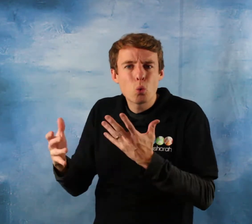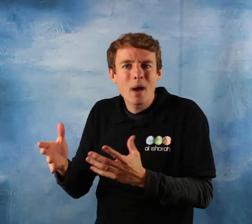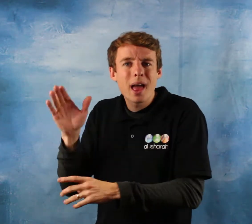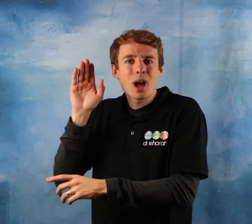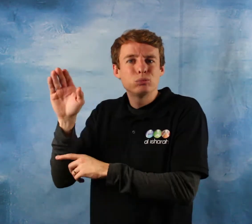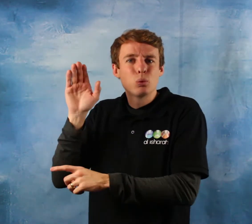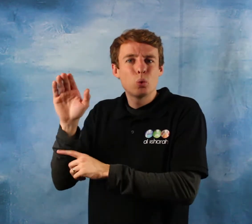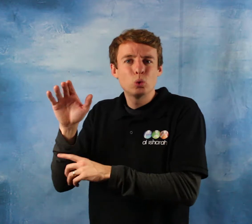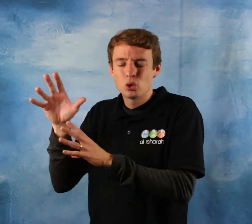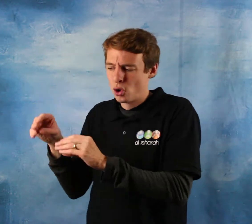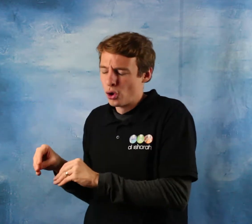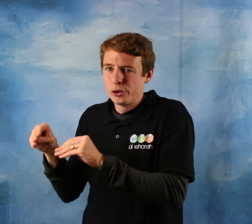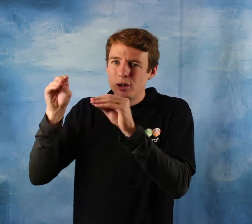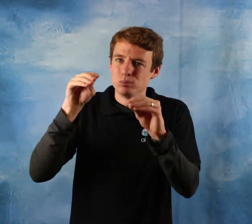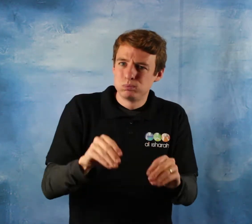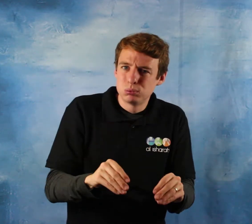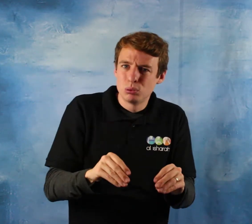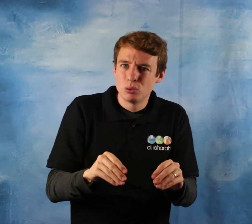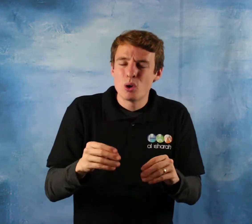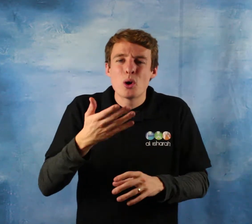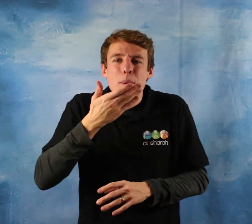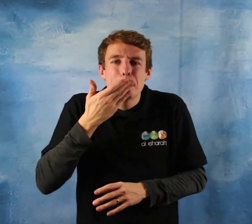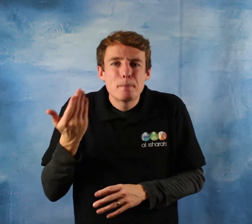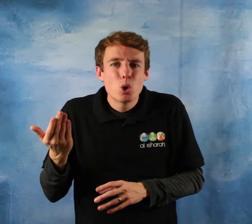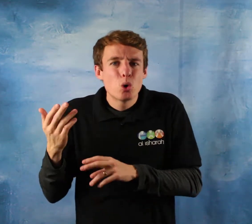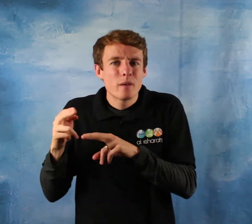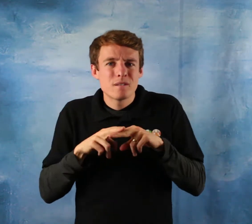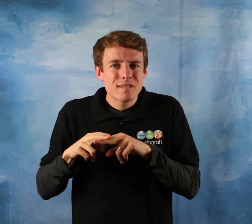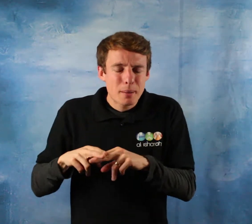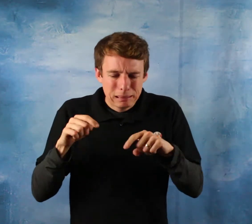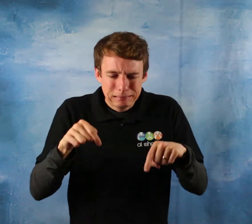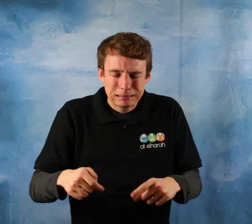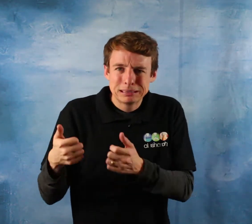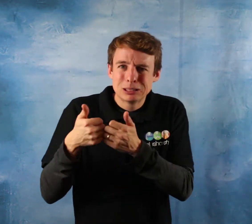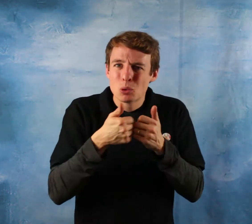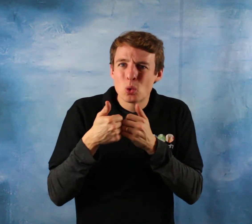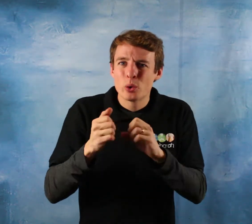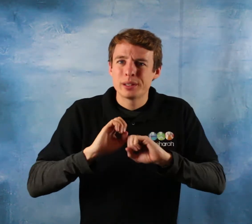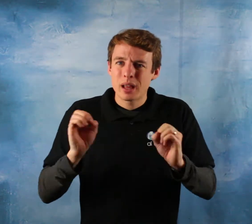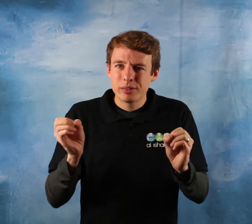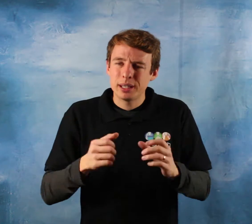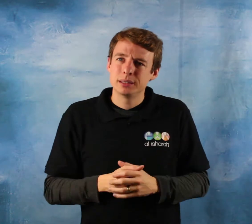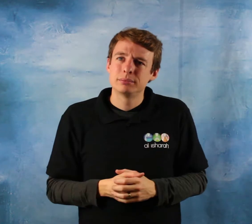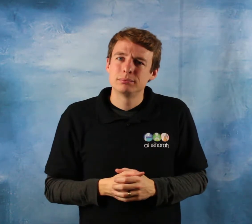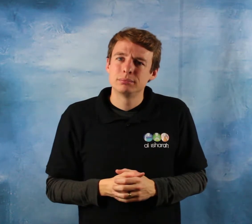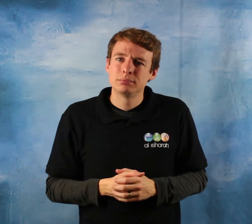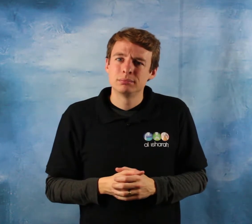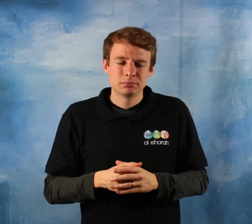treatment because there is no one who can defend her and support her and then if she calls the authorities then she is a traitor